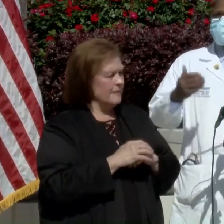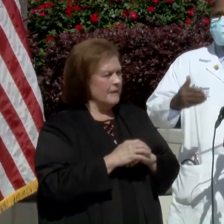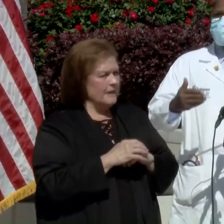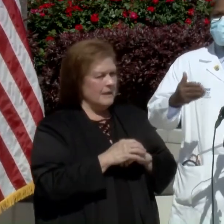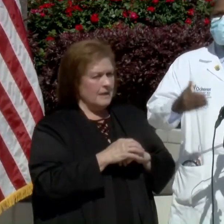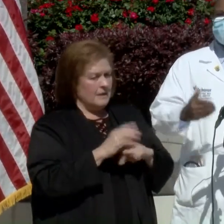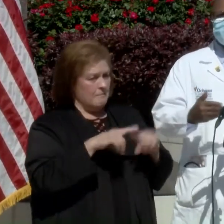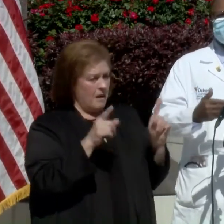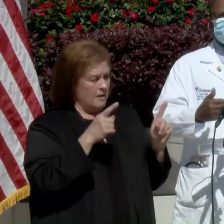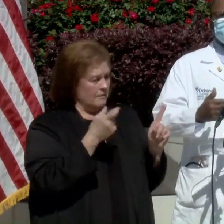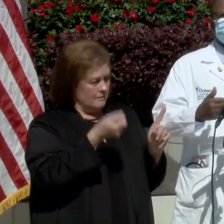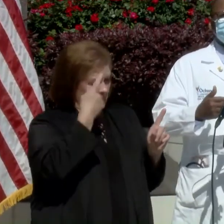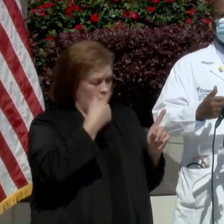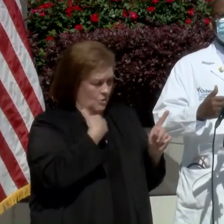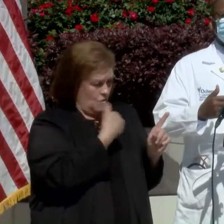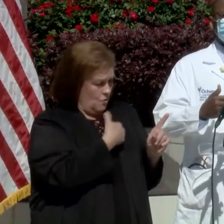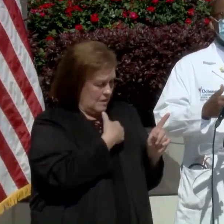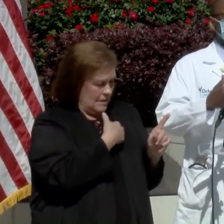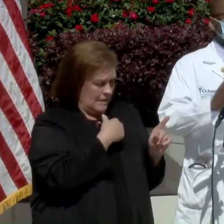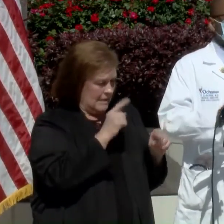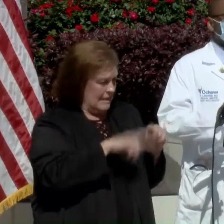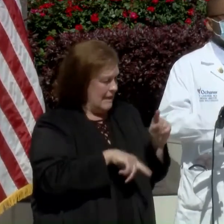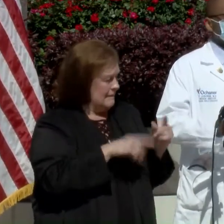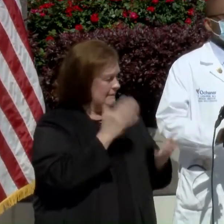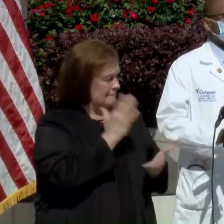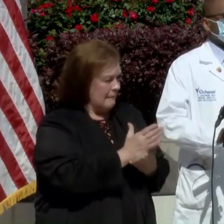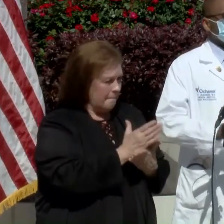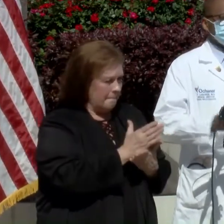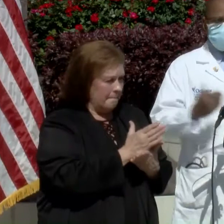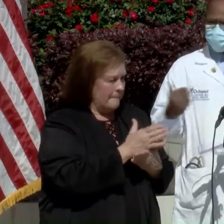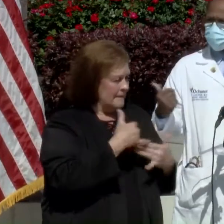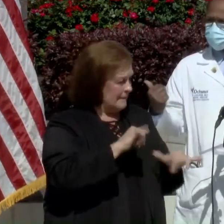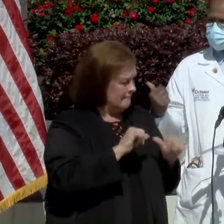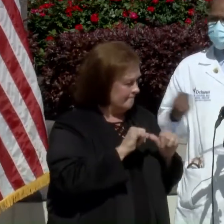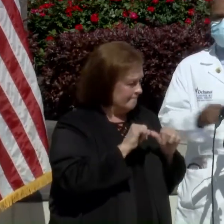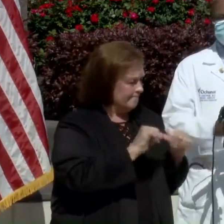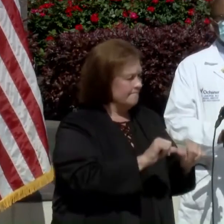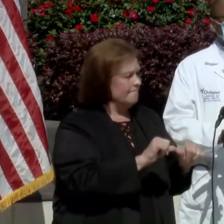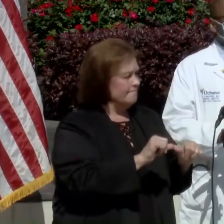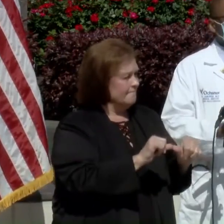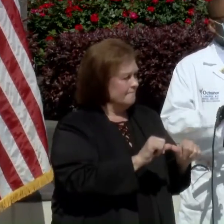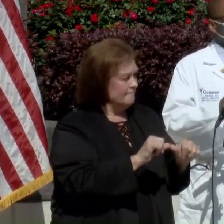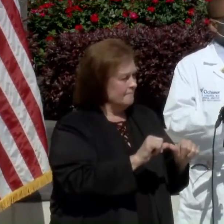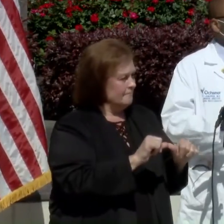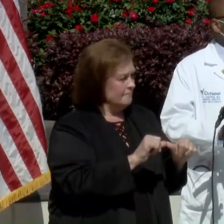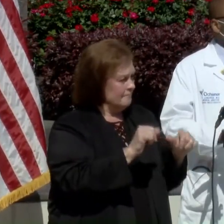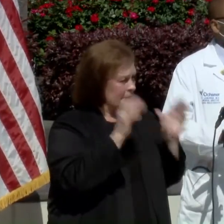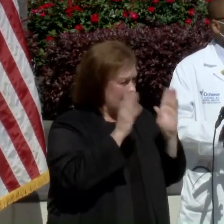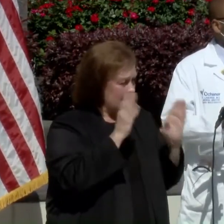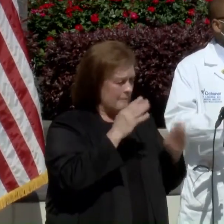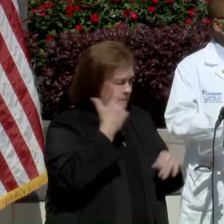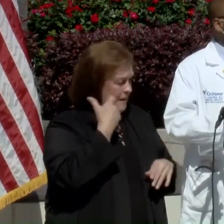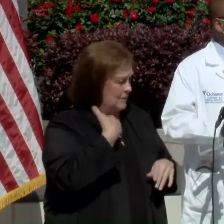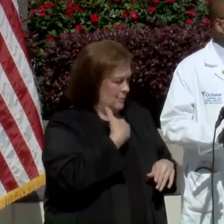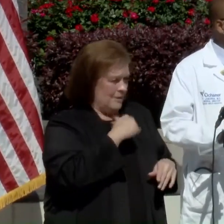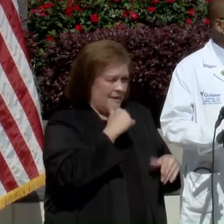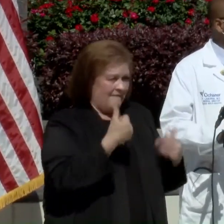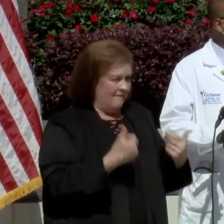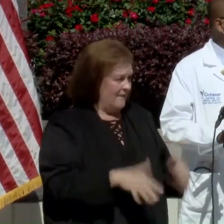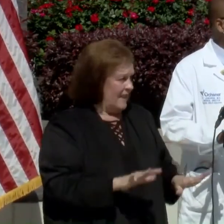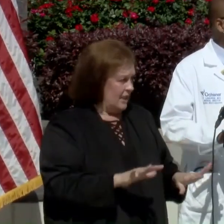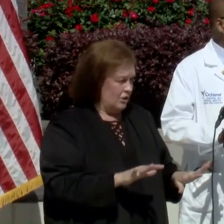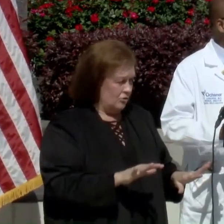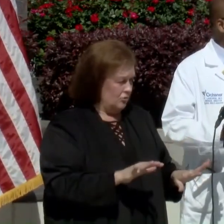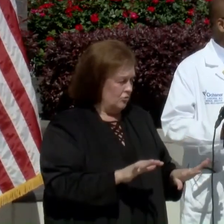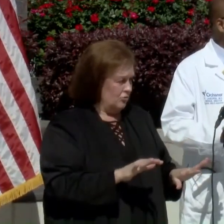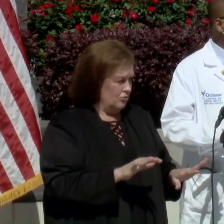we cannot let up. Um, there's still as you, as the numbers were discussed, we're far from what we need to be